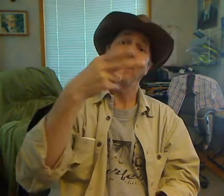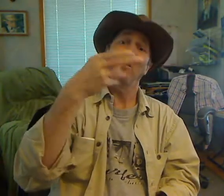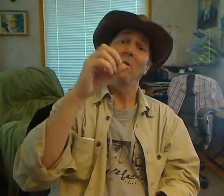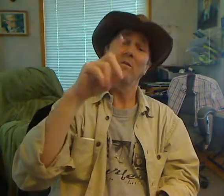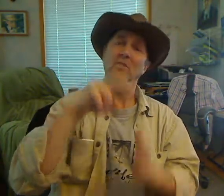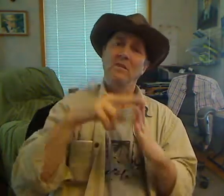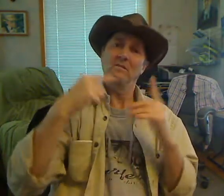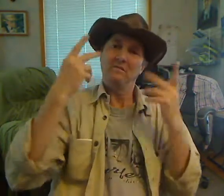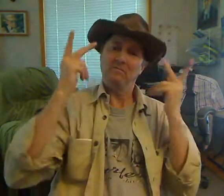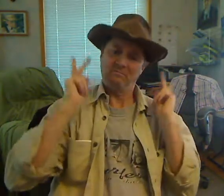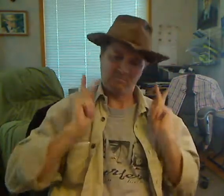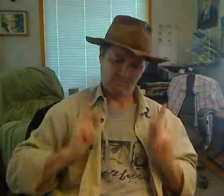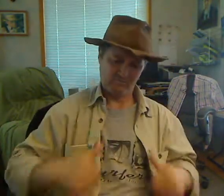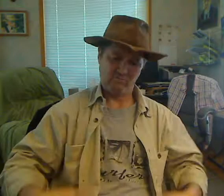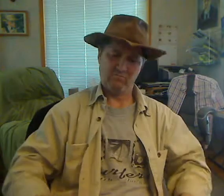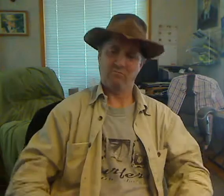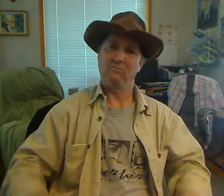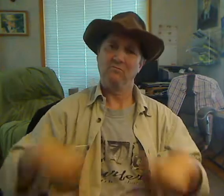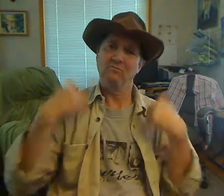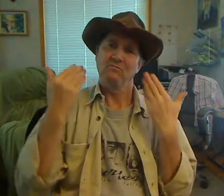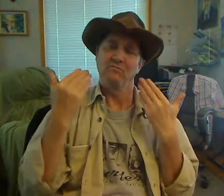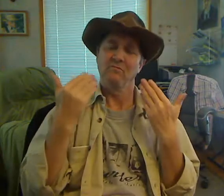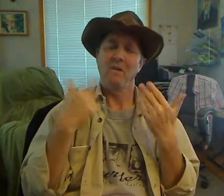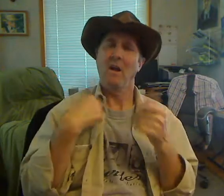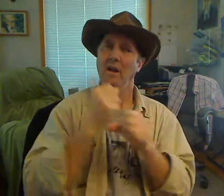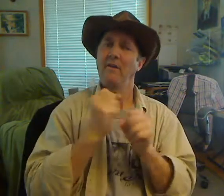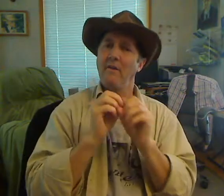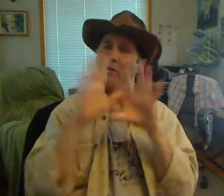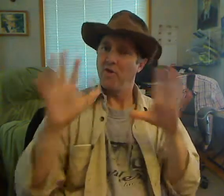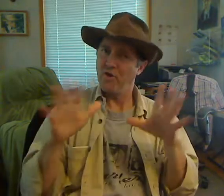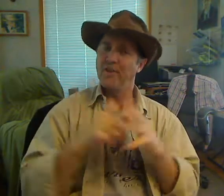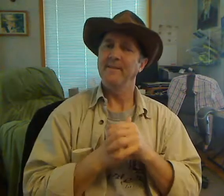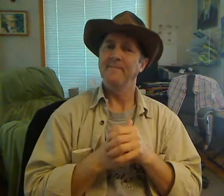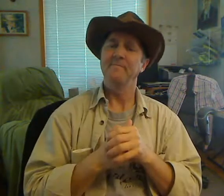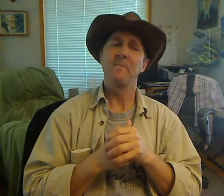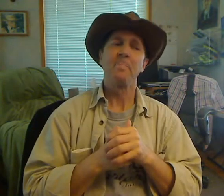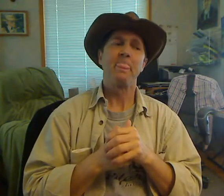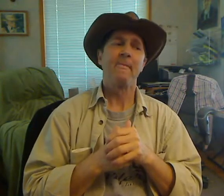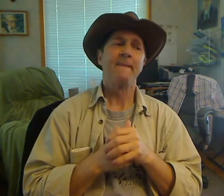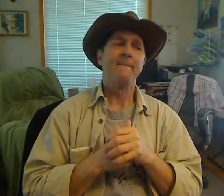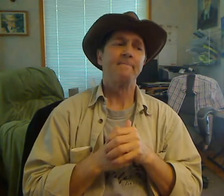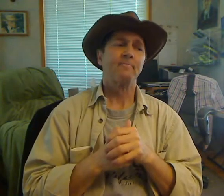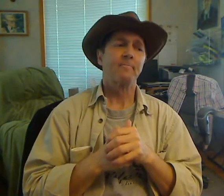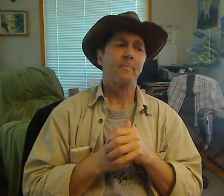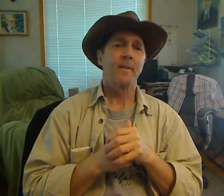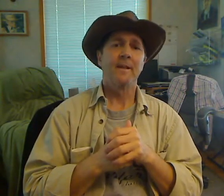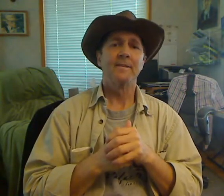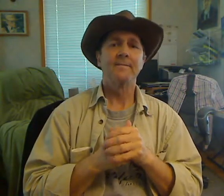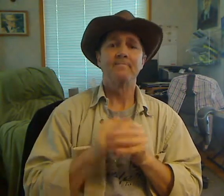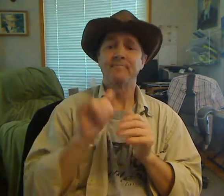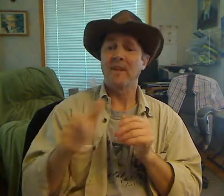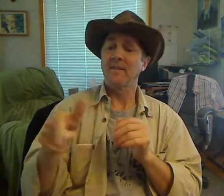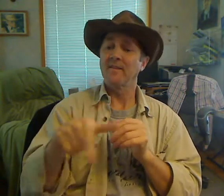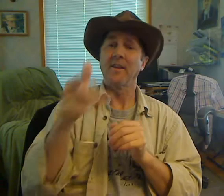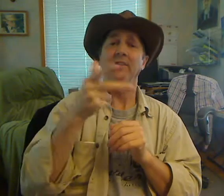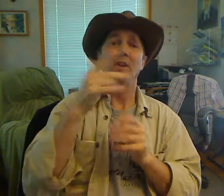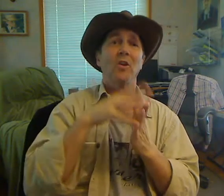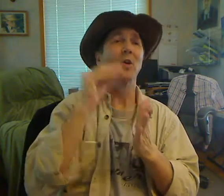leader of the Kadima Party so his successor can form a government. That leader will be chosen as Kadima's party primary in